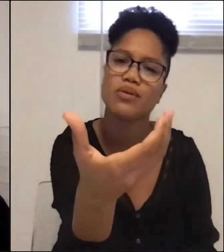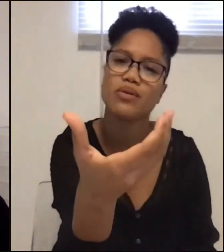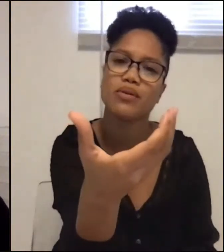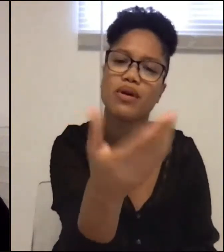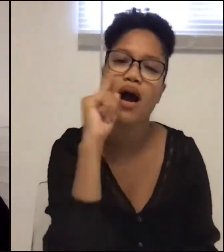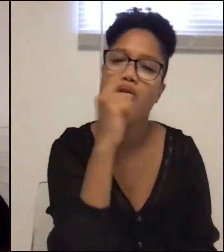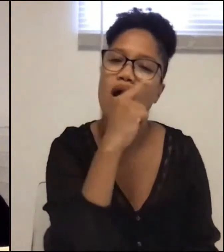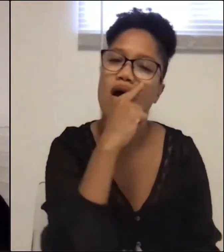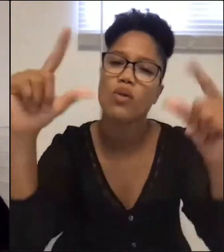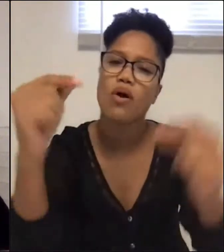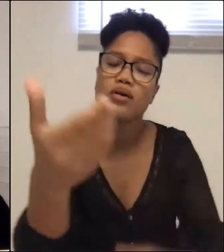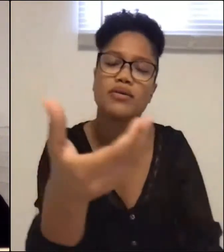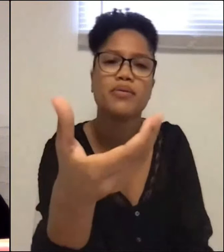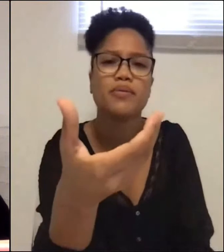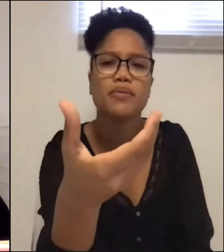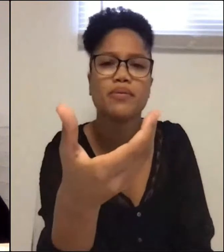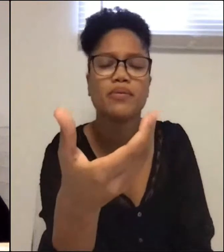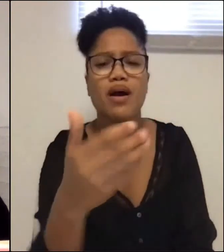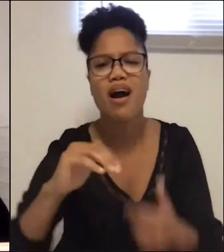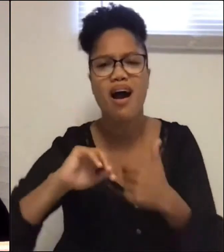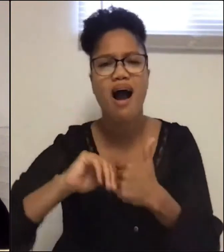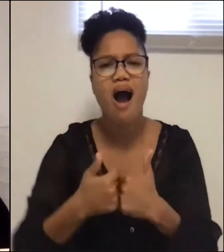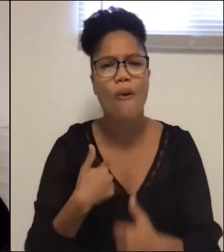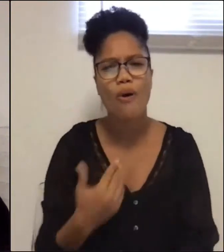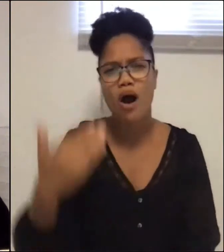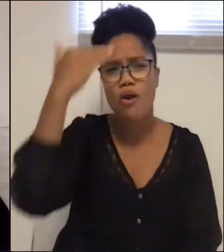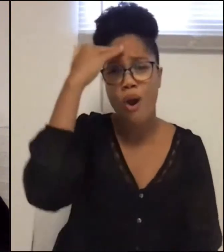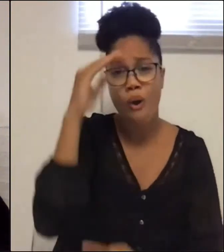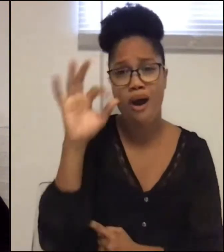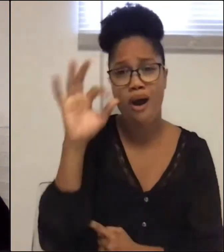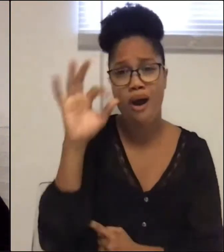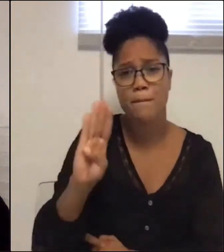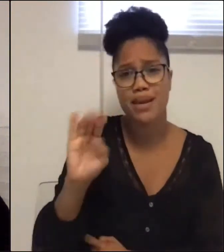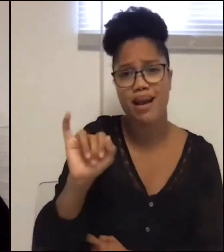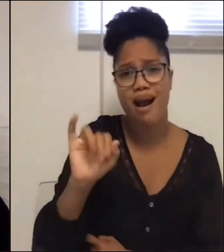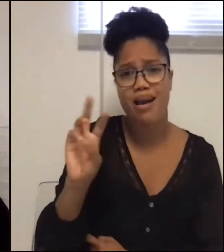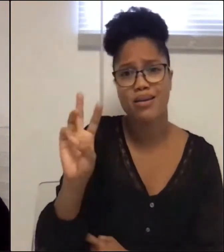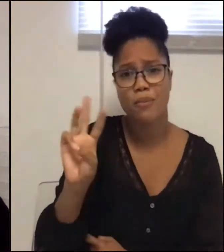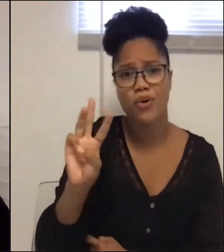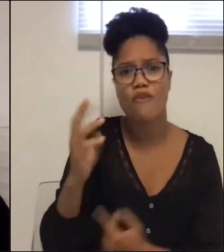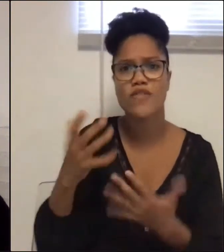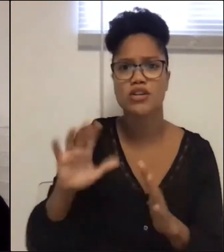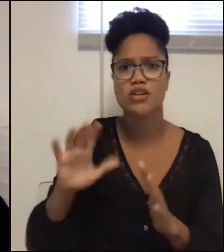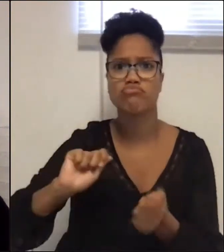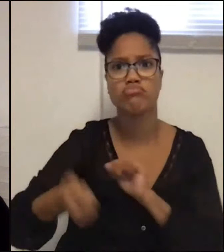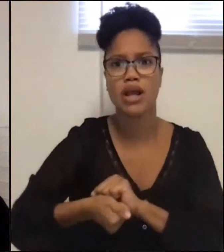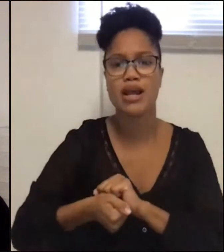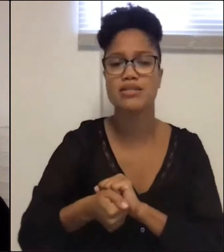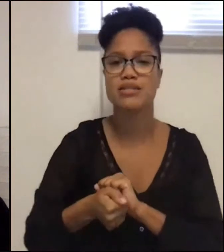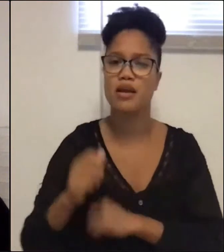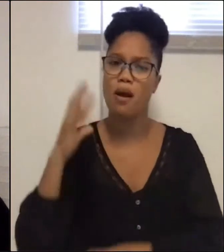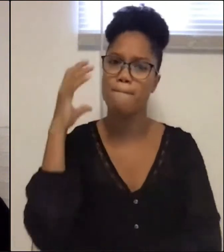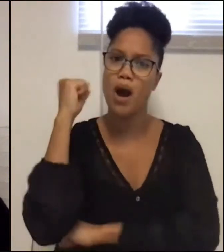How could I have known the FBIW had amended its founding policies